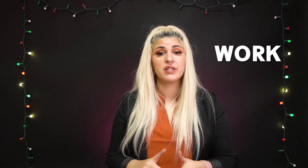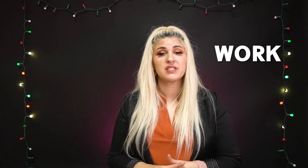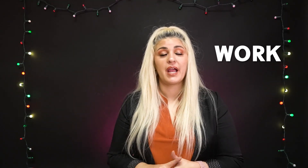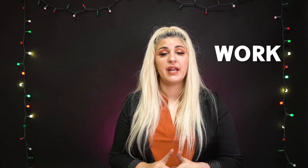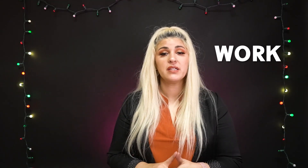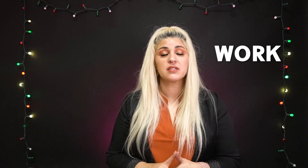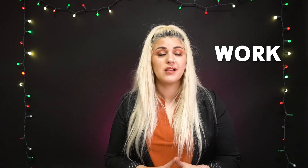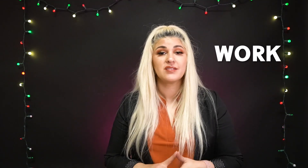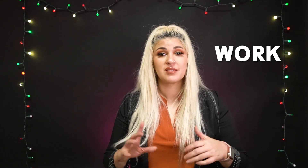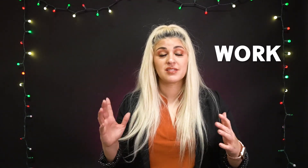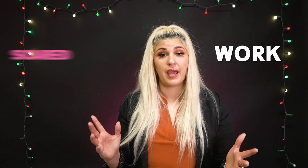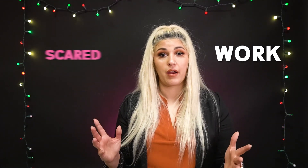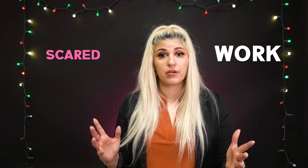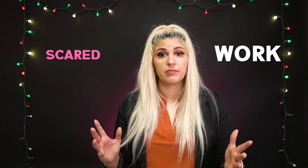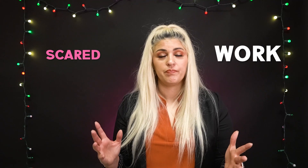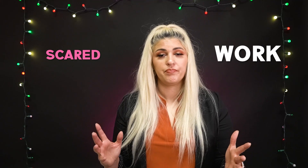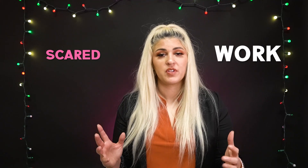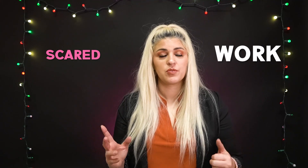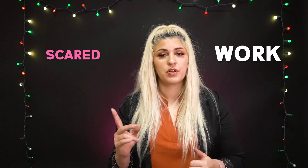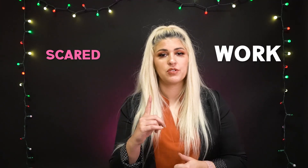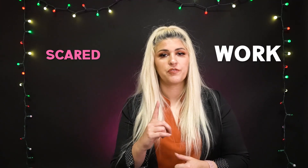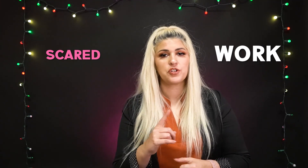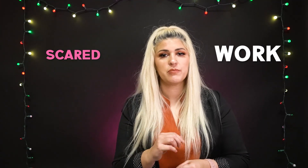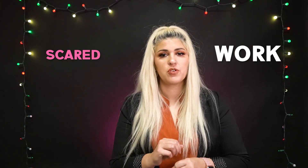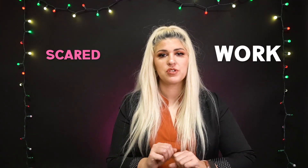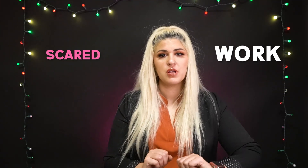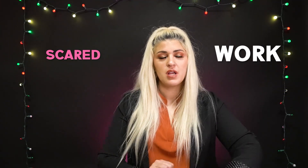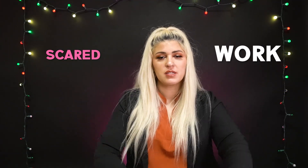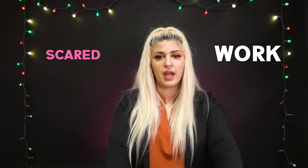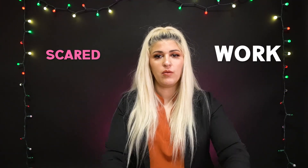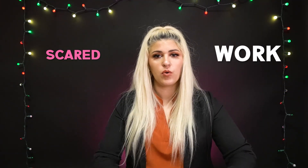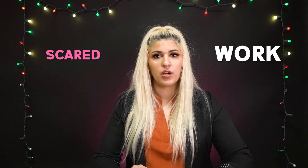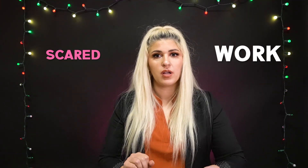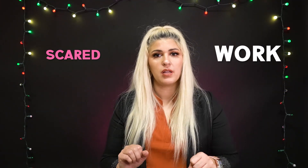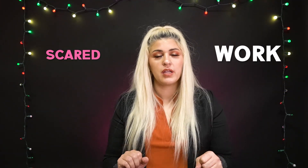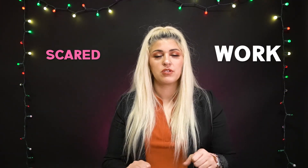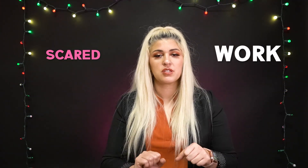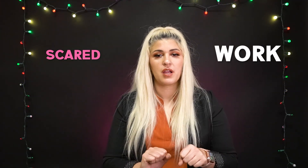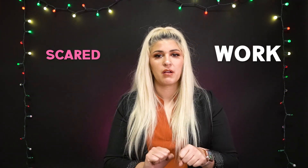gonna sign it scared so we're gonna use the first emotion sign work like you're scared